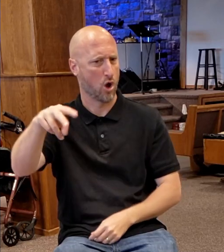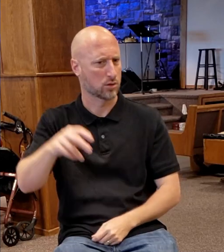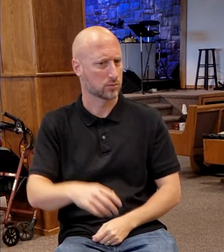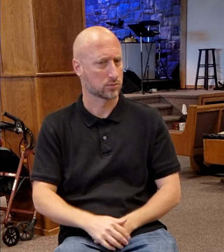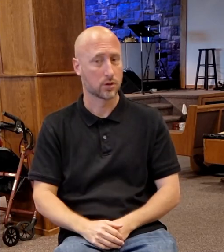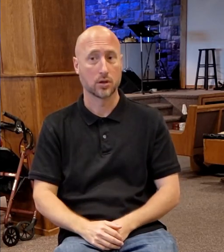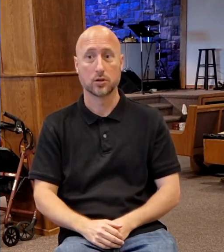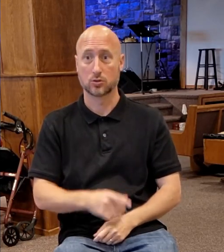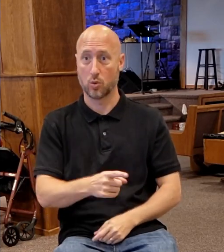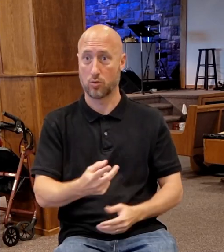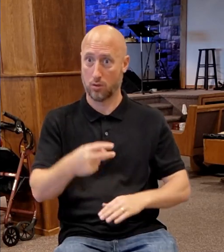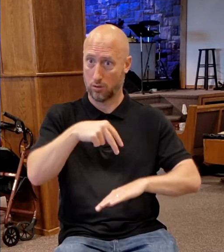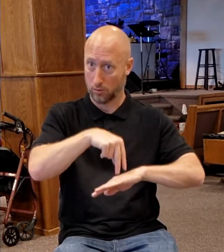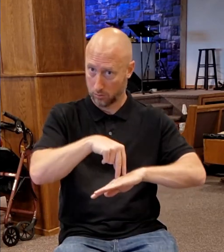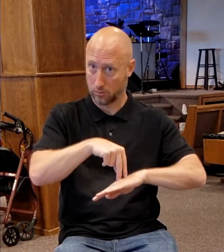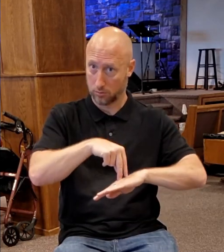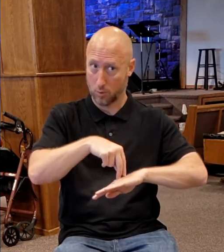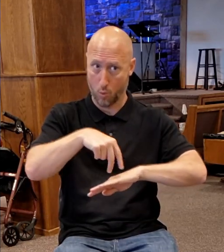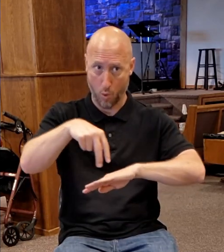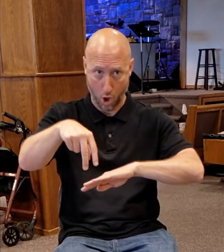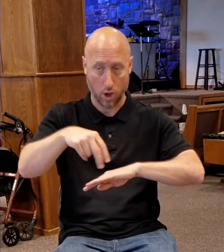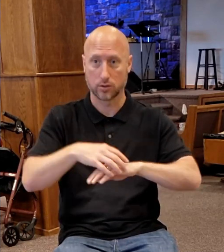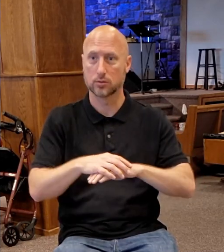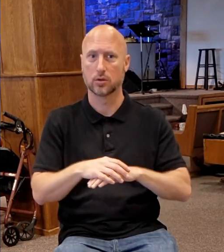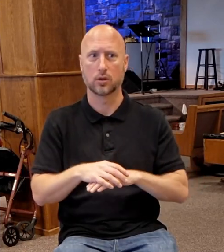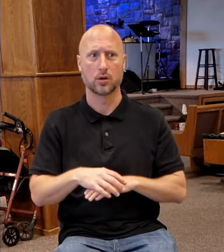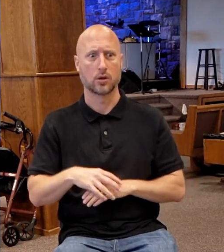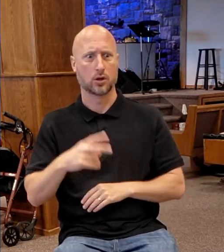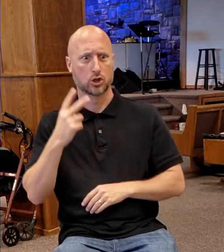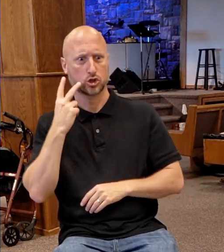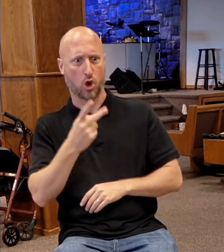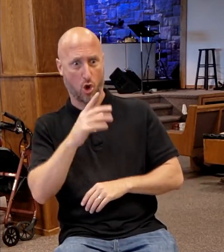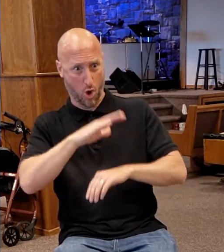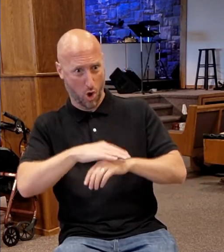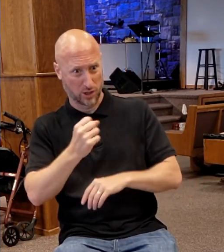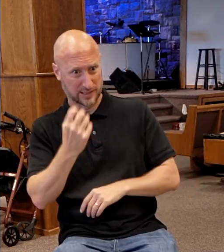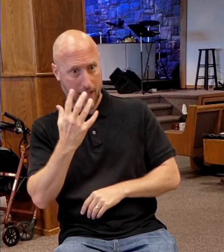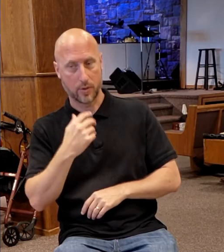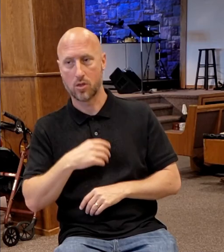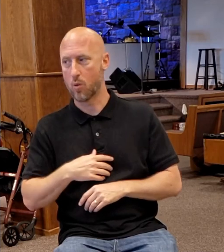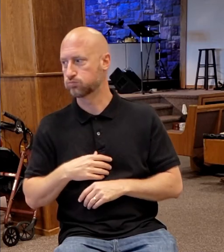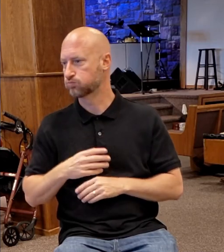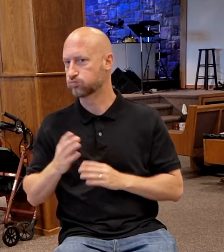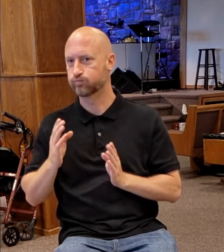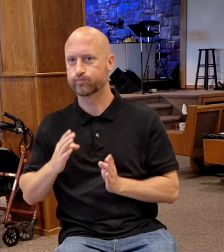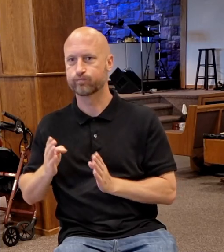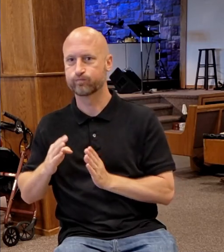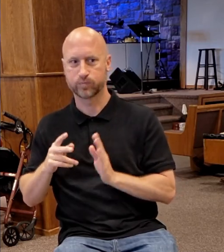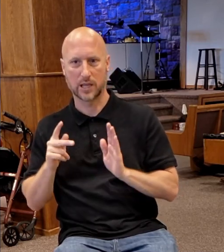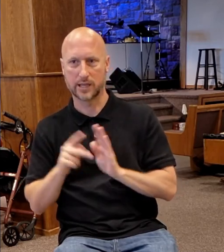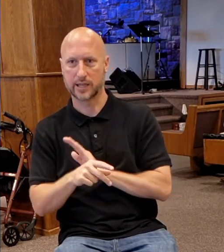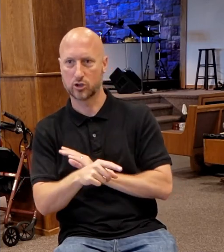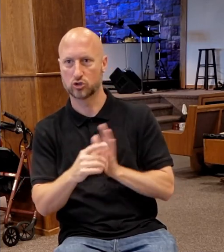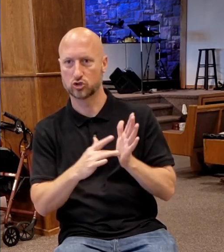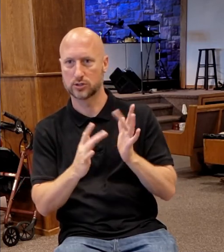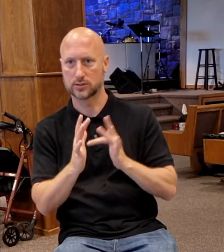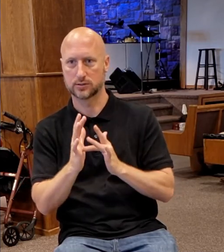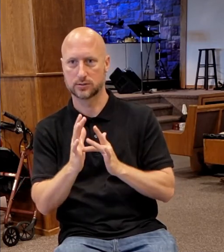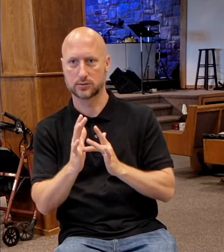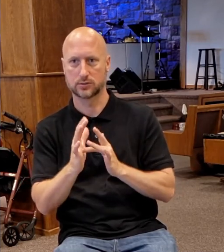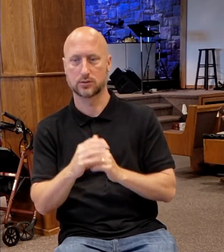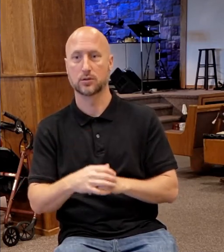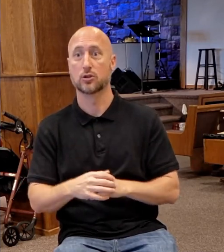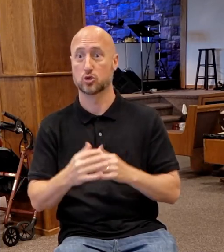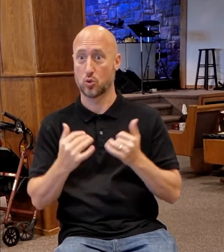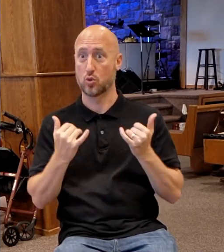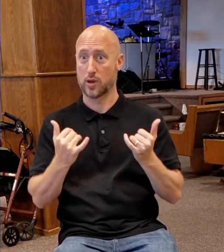started to make plans to kill him then. Now, in this chapter, verse 1, it says that they want to